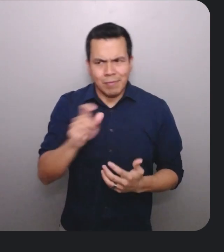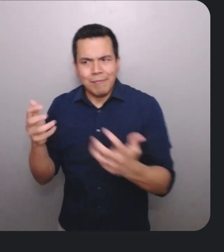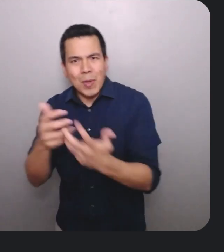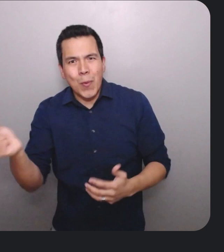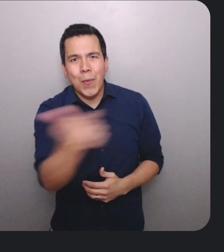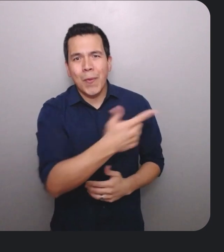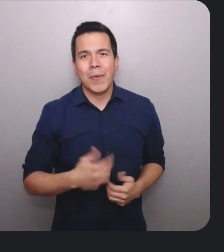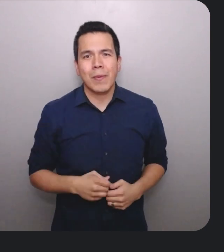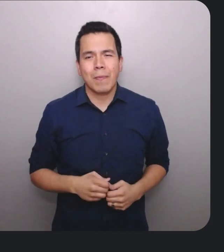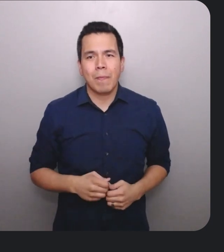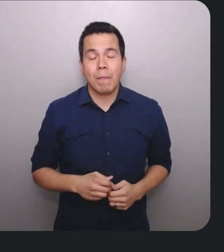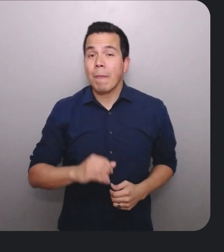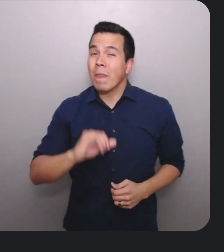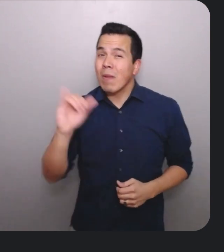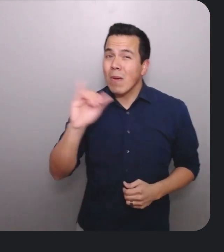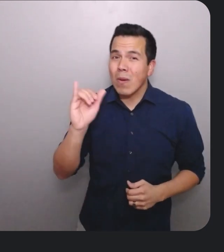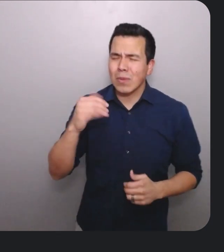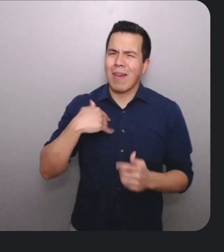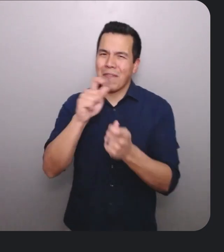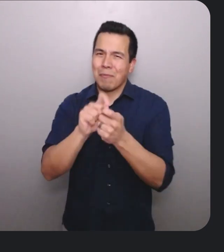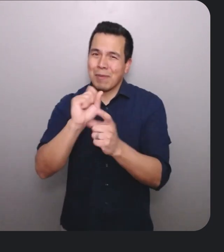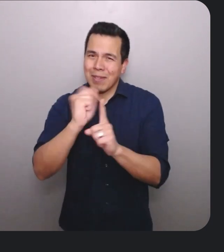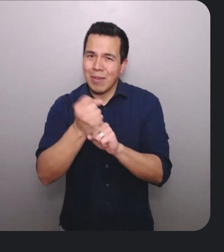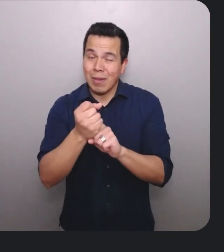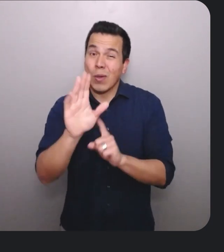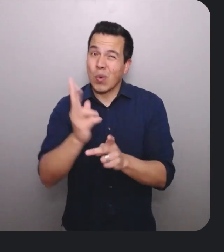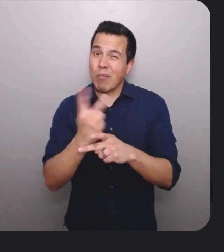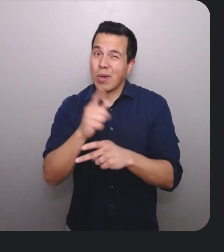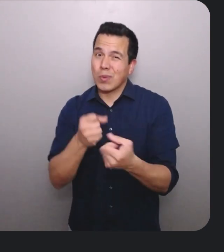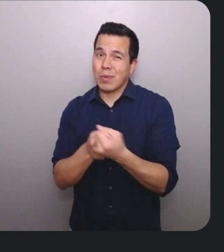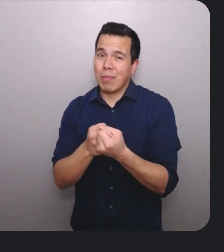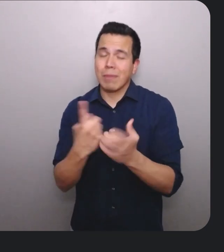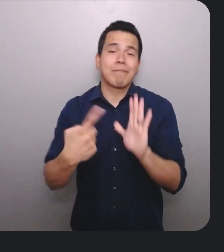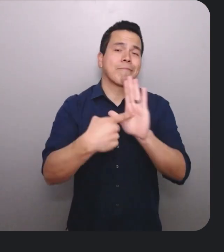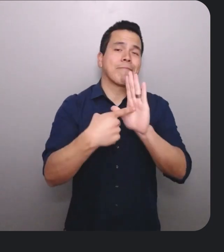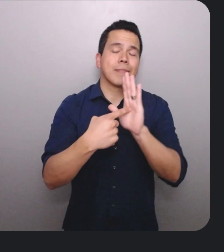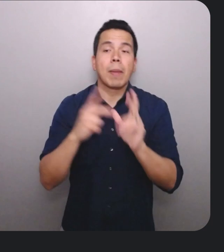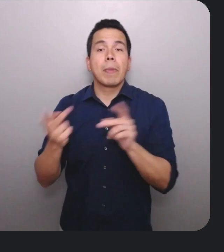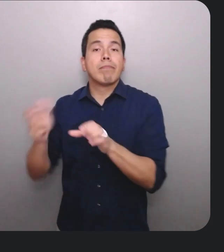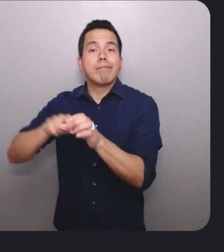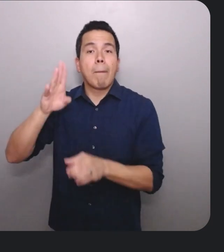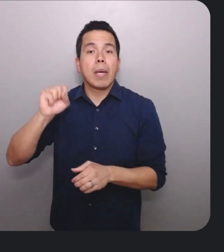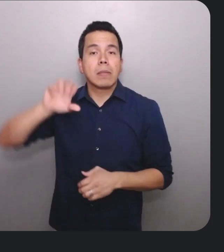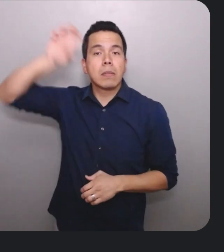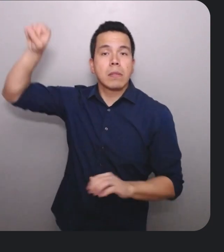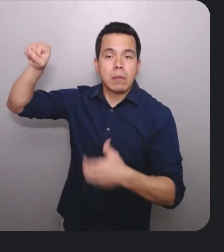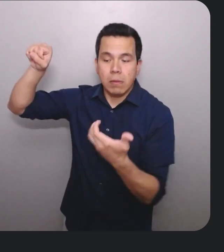impediments. There are also moment-to-moment instances that your product needs to support. It should also work for people who are riding